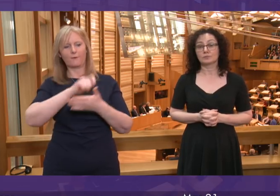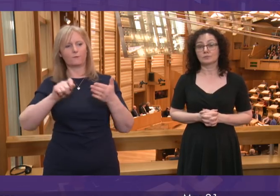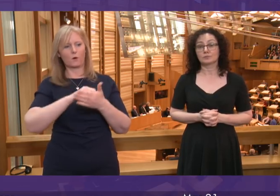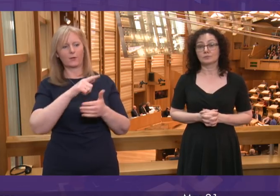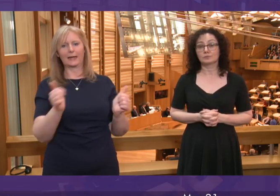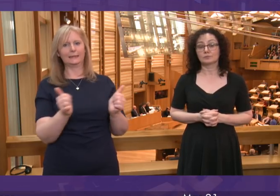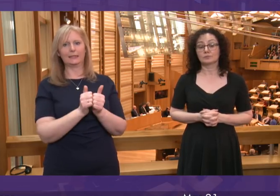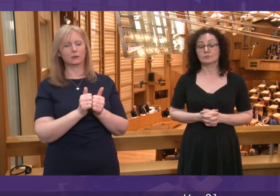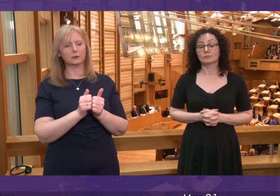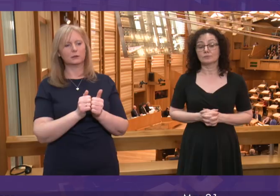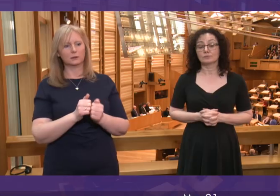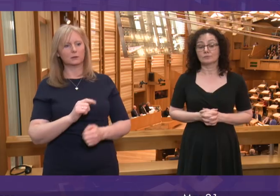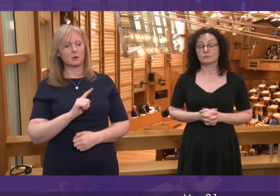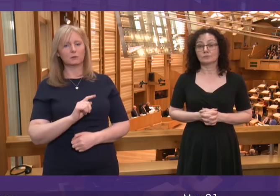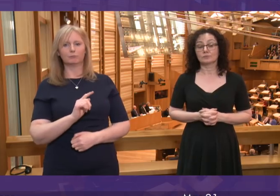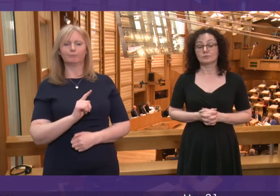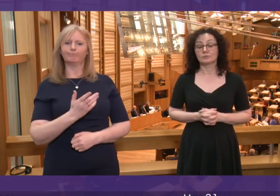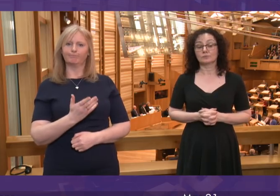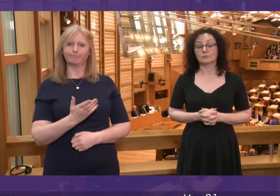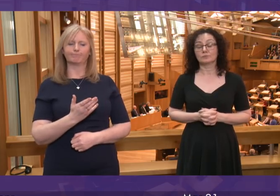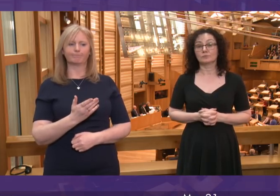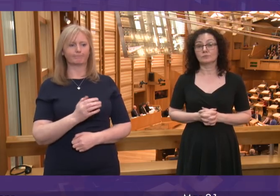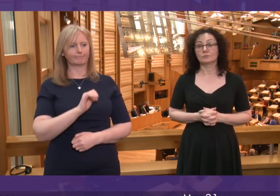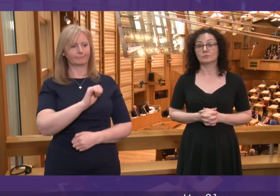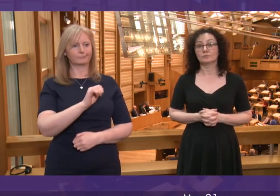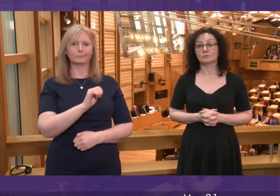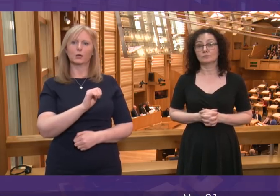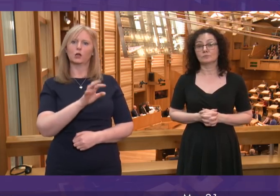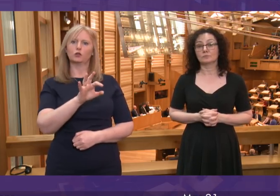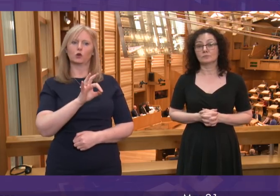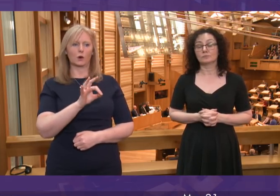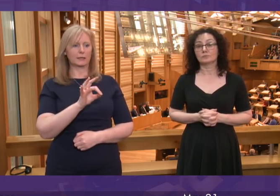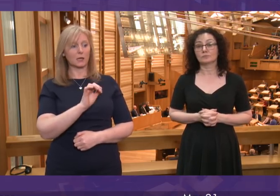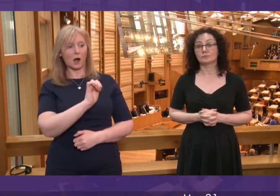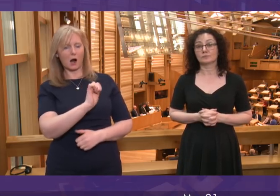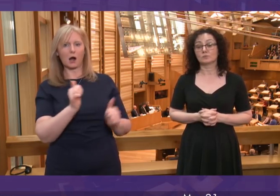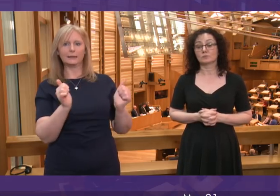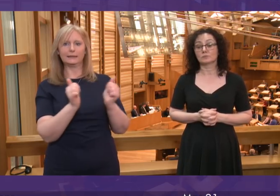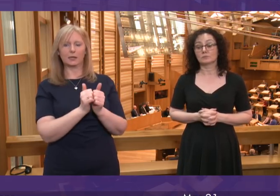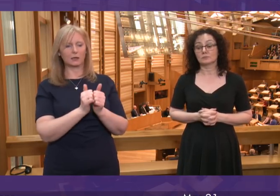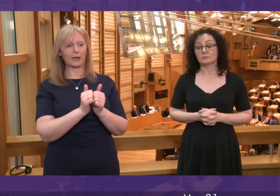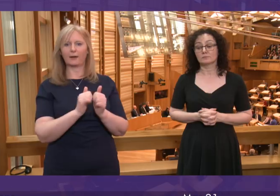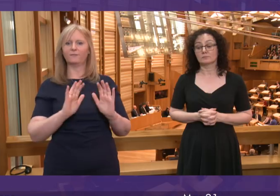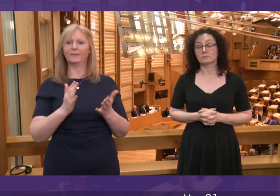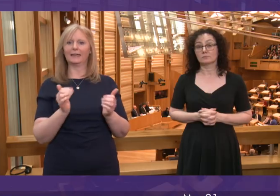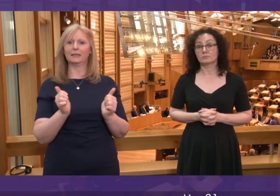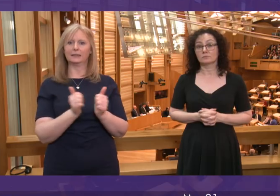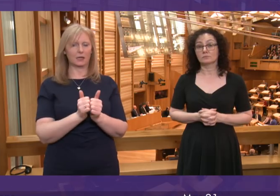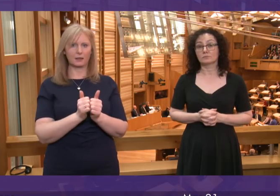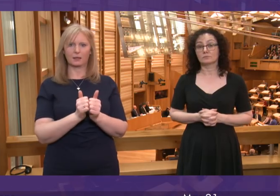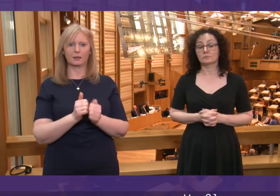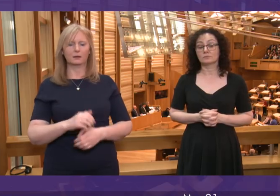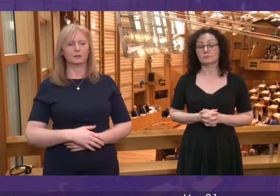her framing that it is a choice between her deal and no deal. Just because she's not willing to